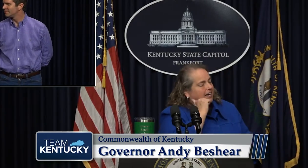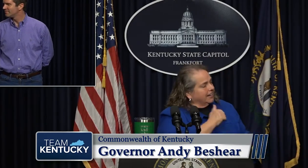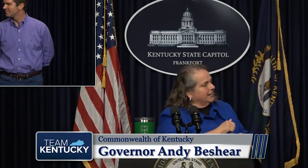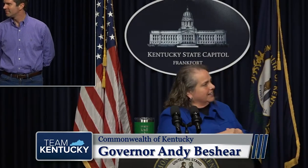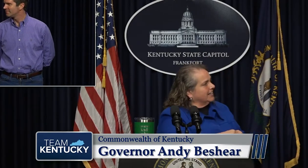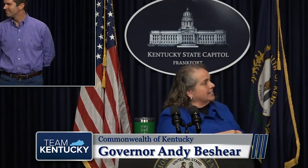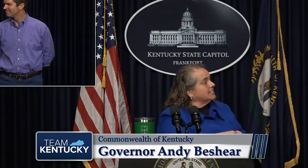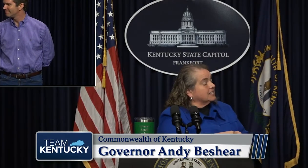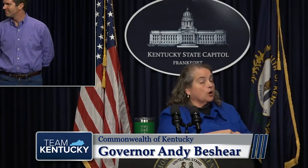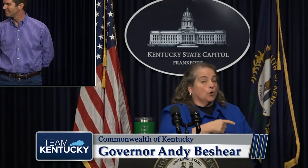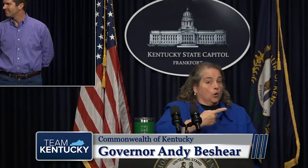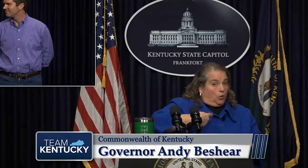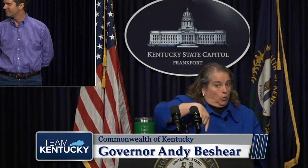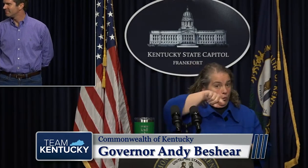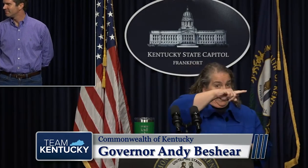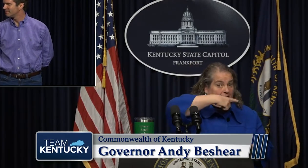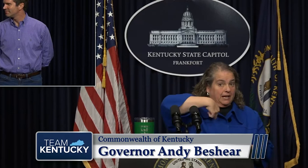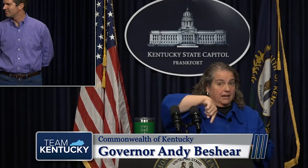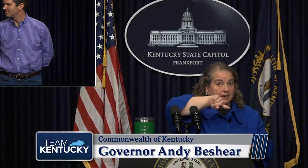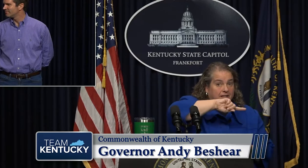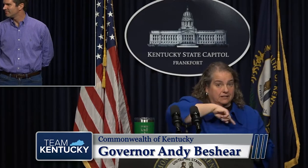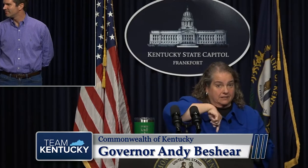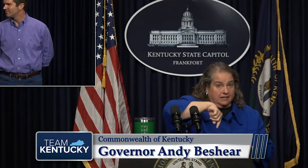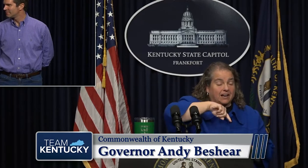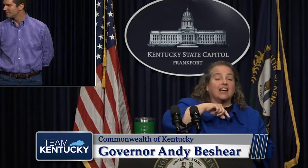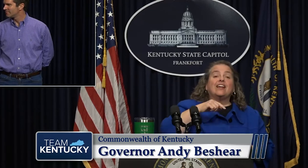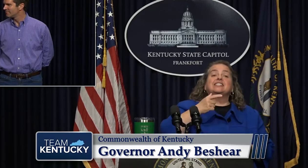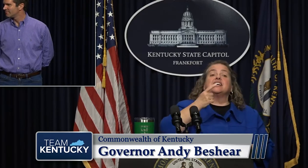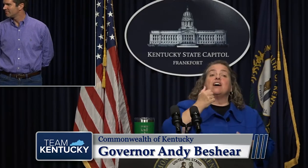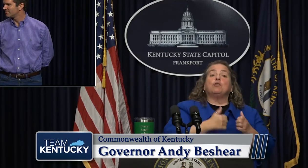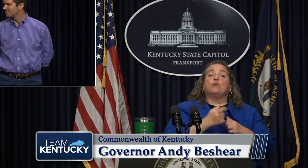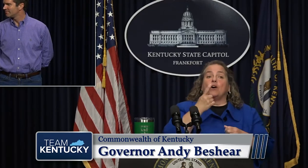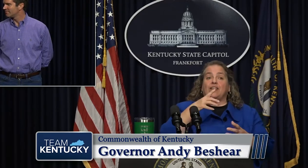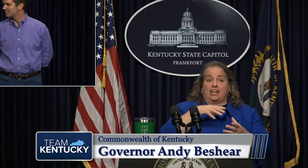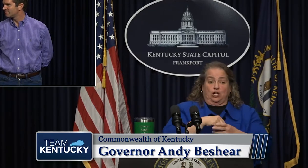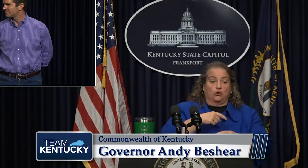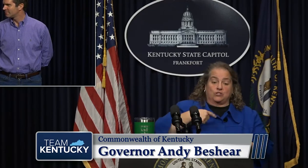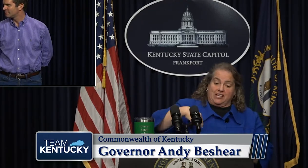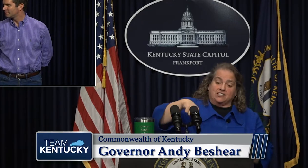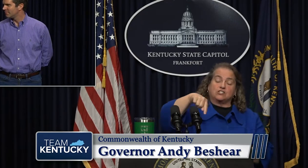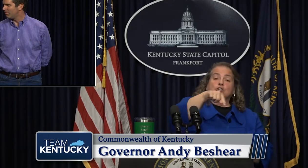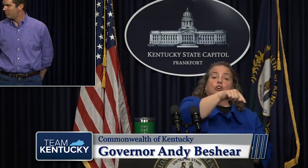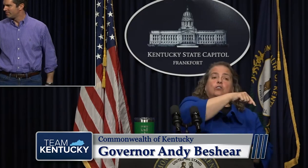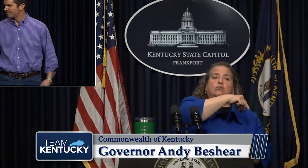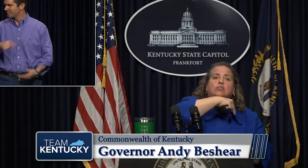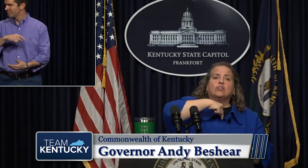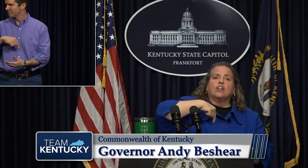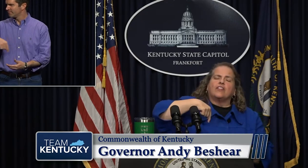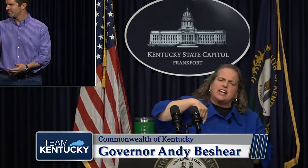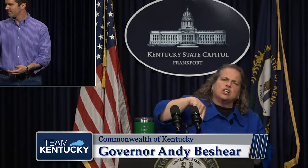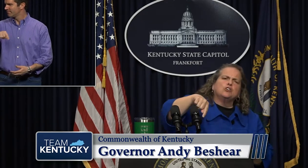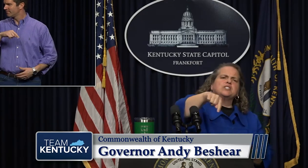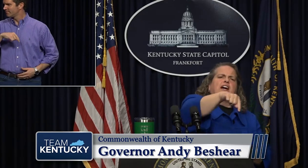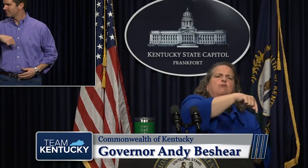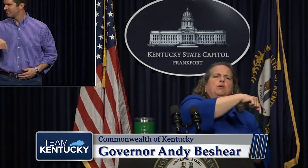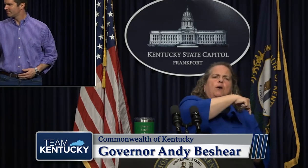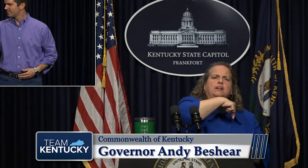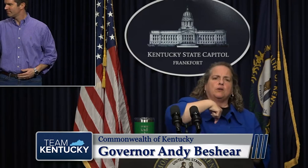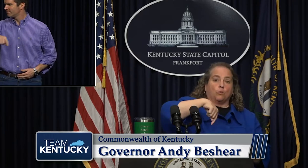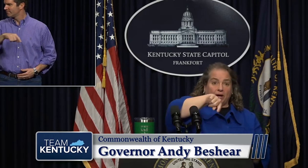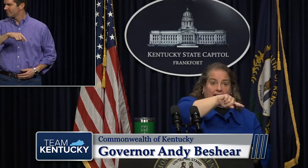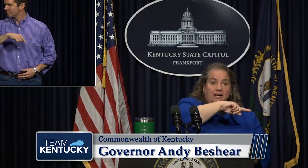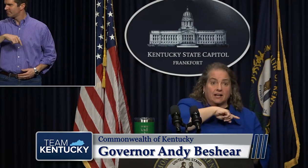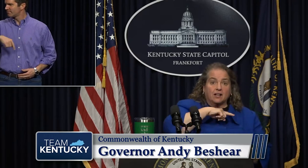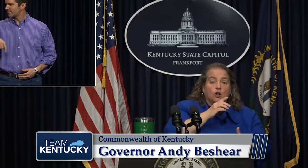to Kentuckians. One of those is American Sign Language interpreter Virginia Moore, who shared some personal news during yesterday's